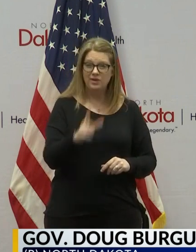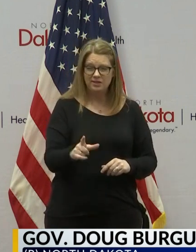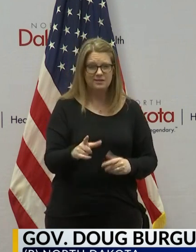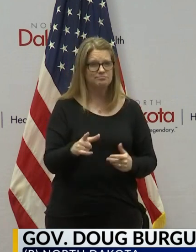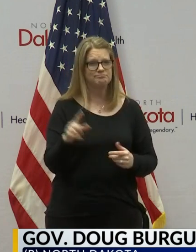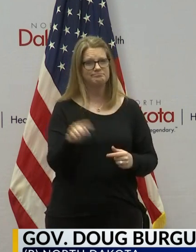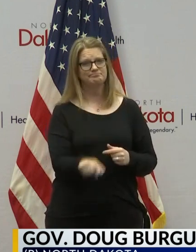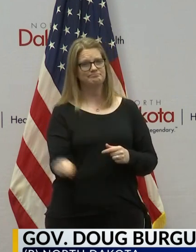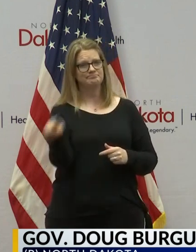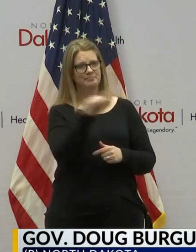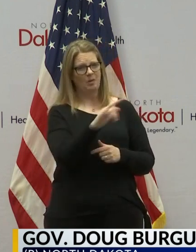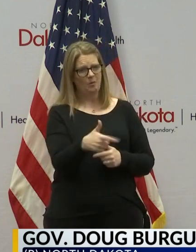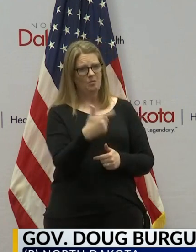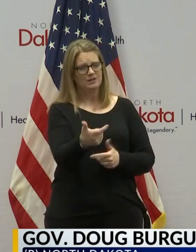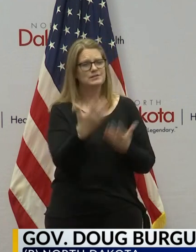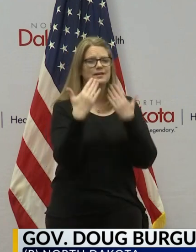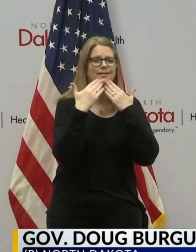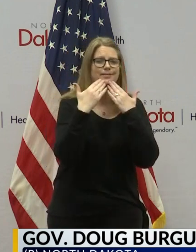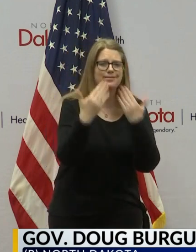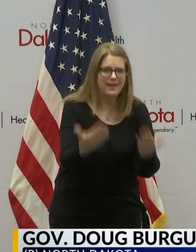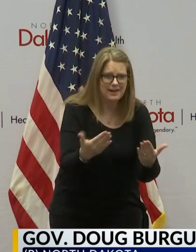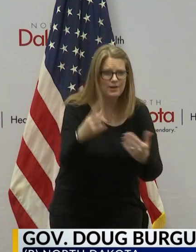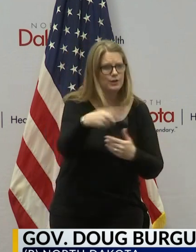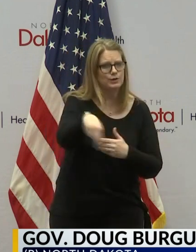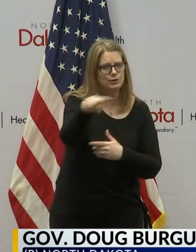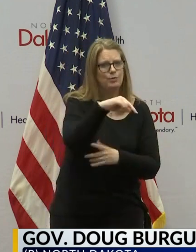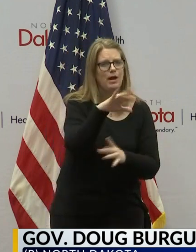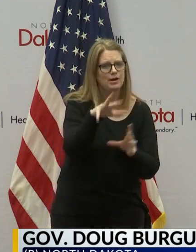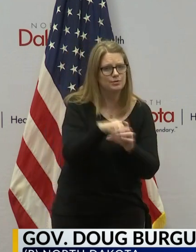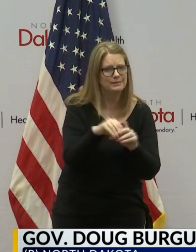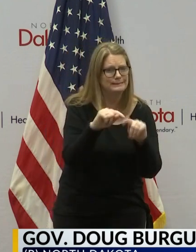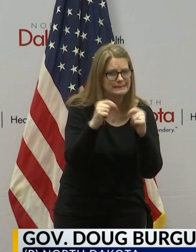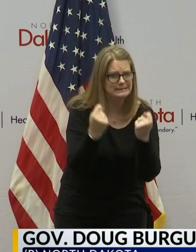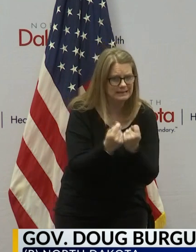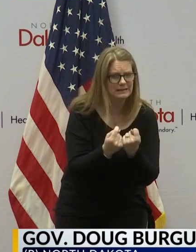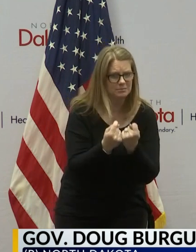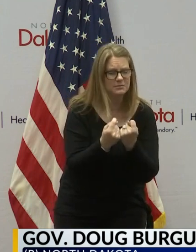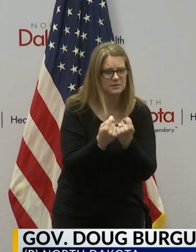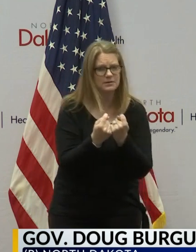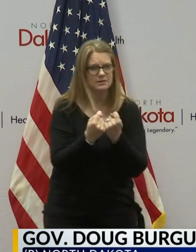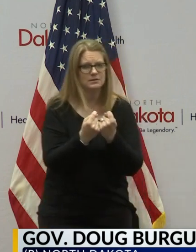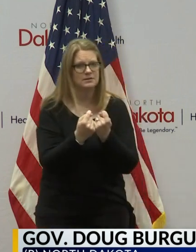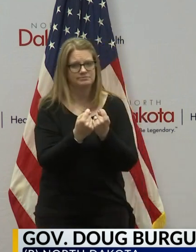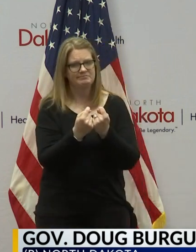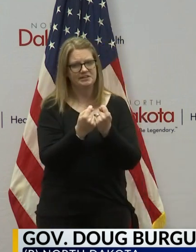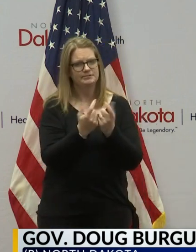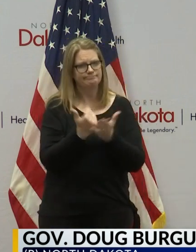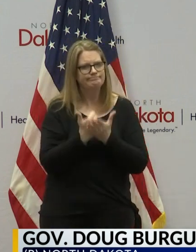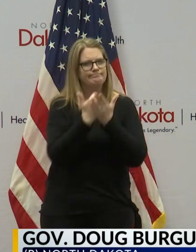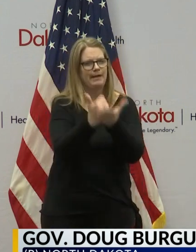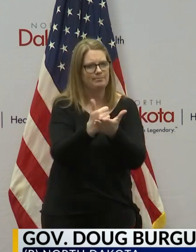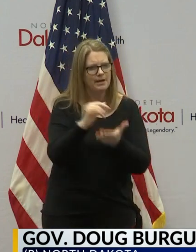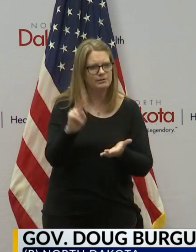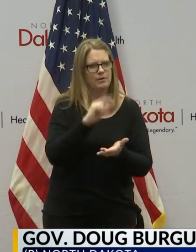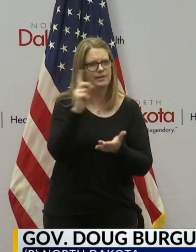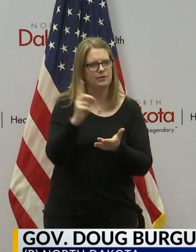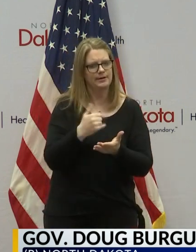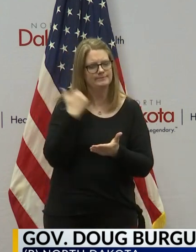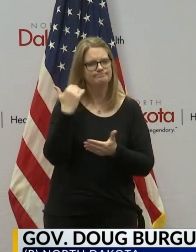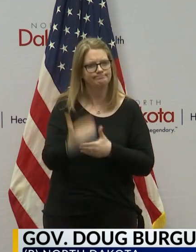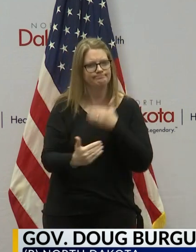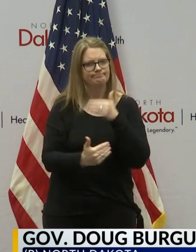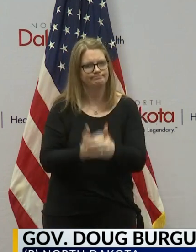you for for tuning in because you're part of the team that's helping get North Dakota through this crisis that we're going through and